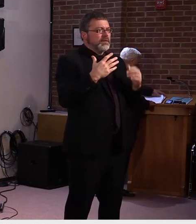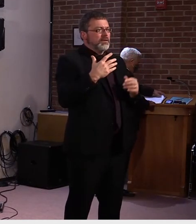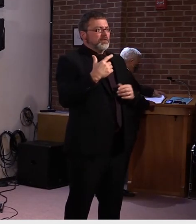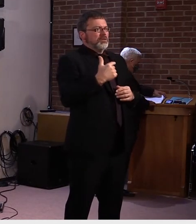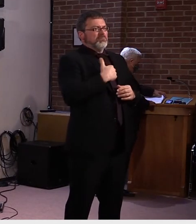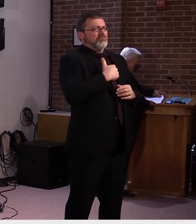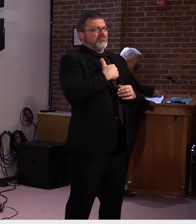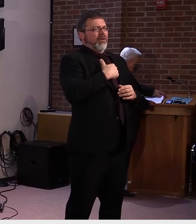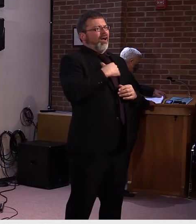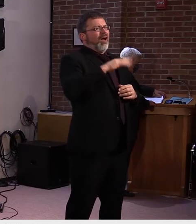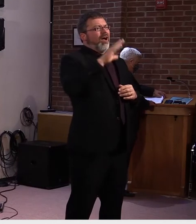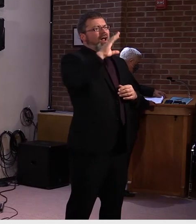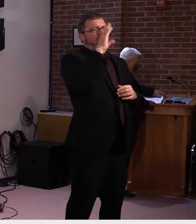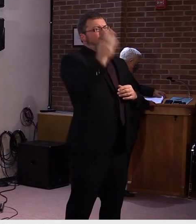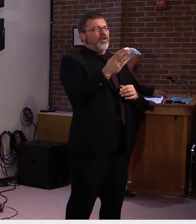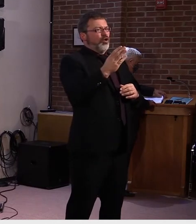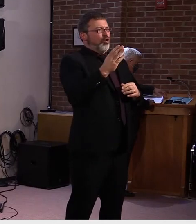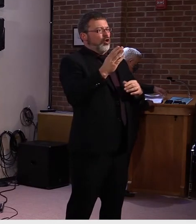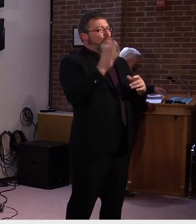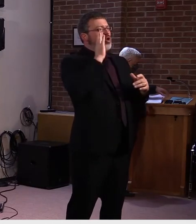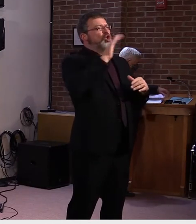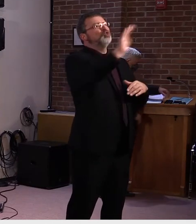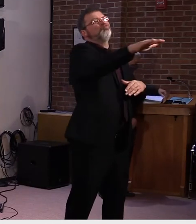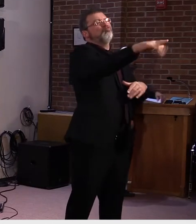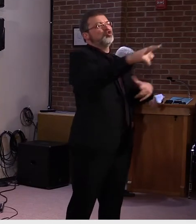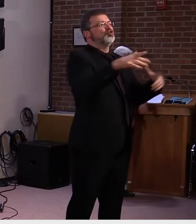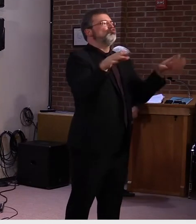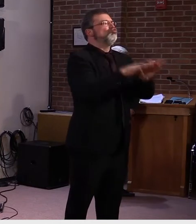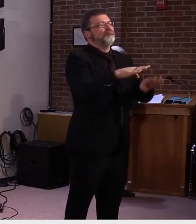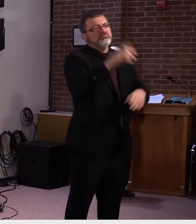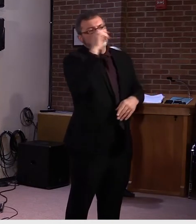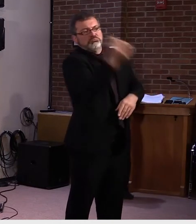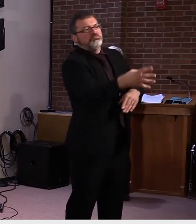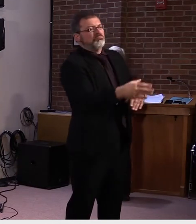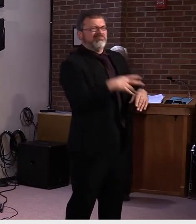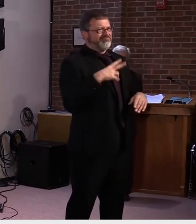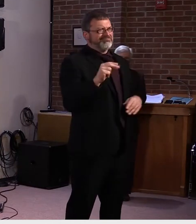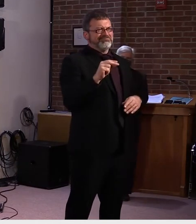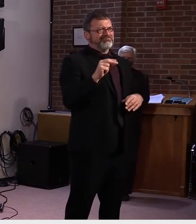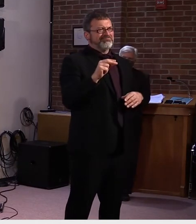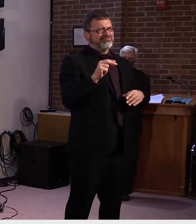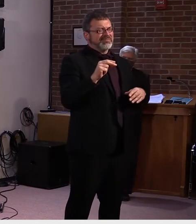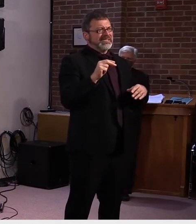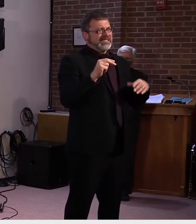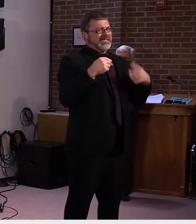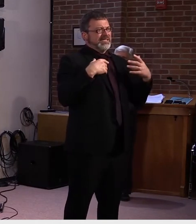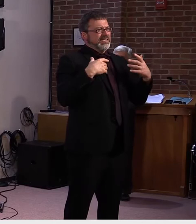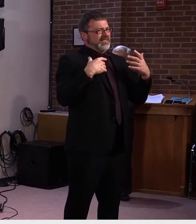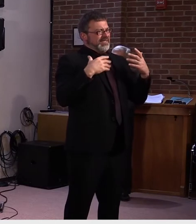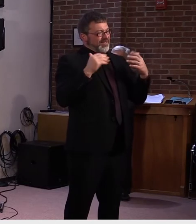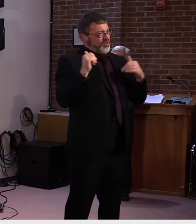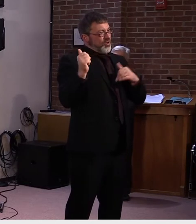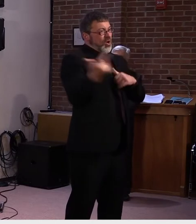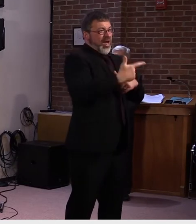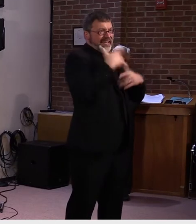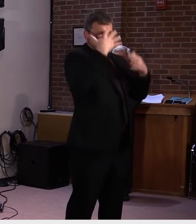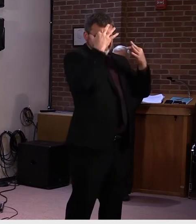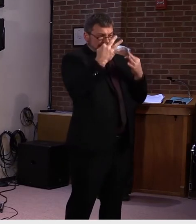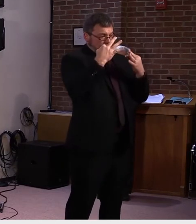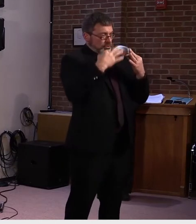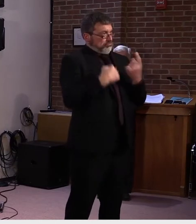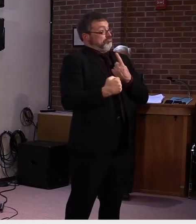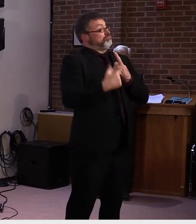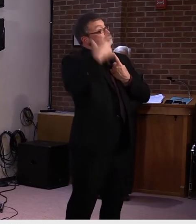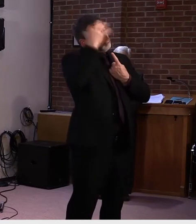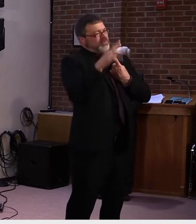any respect. So, I've, um, I, each and every decision that we make, um, I have to reflect, but I